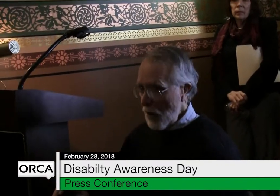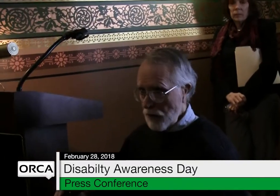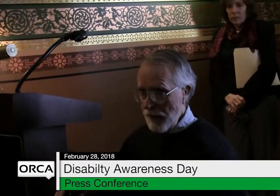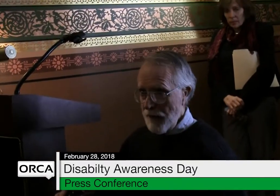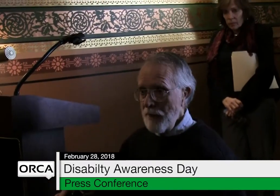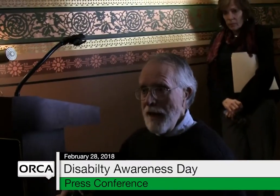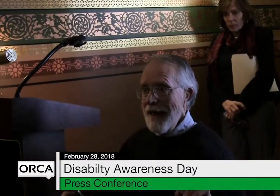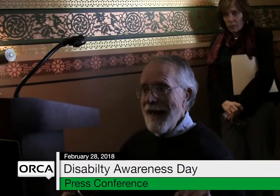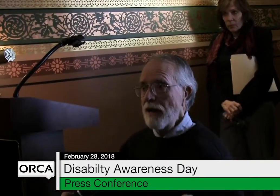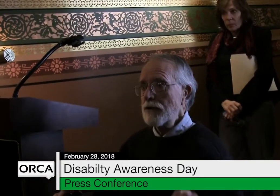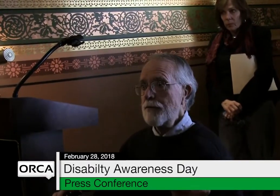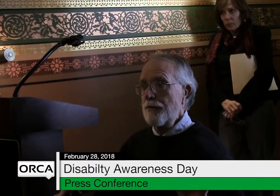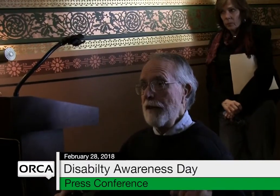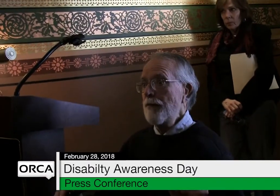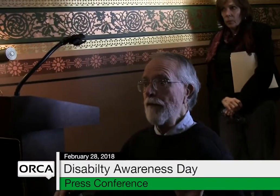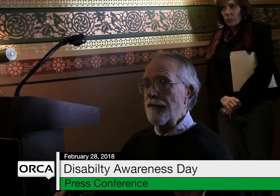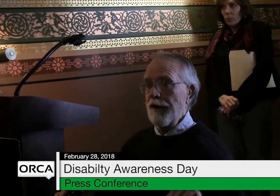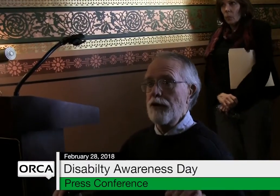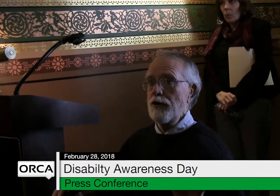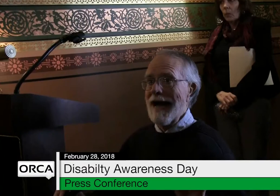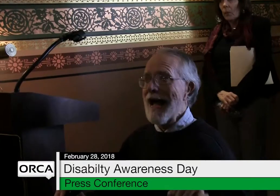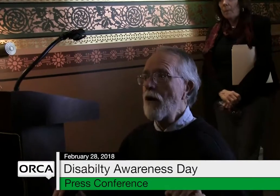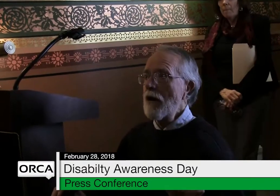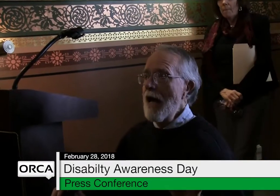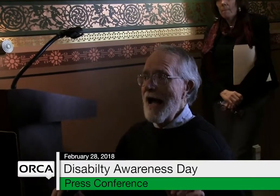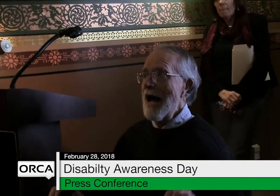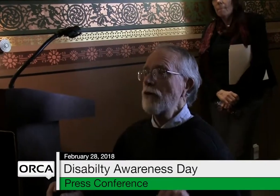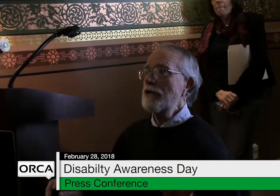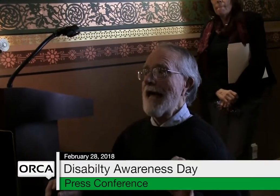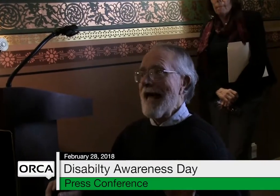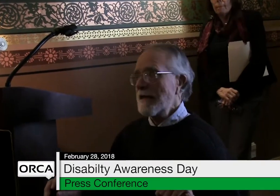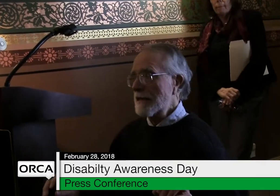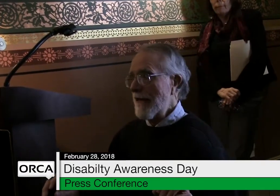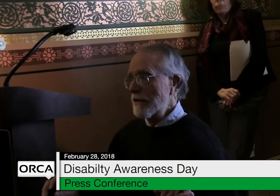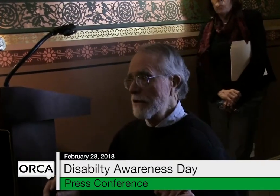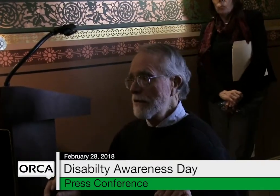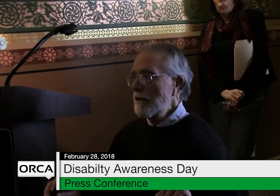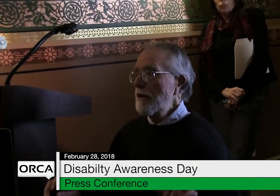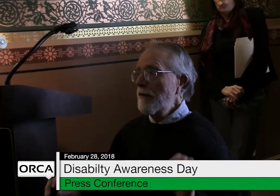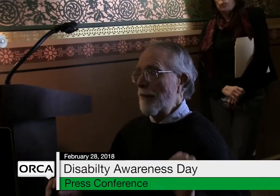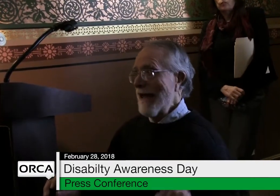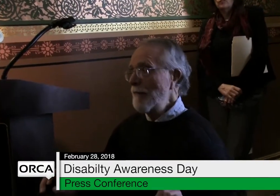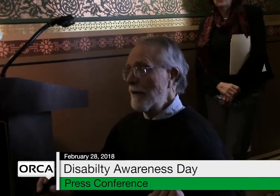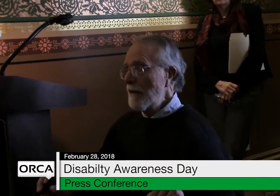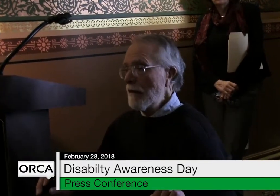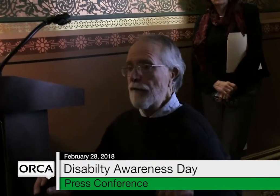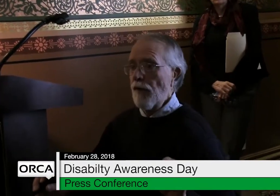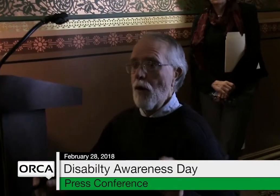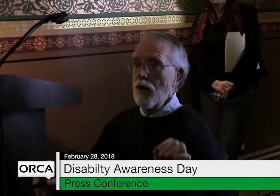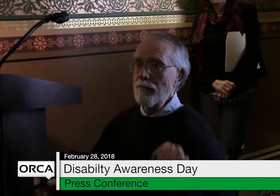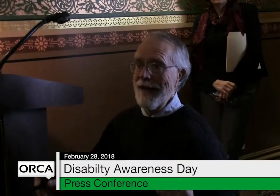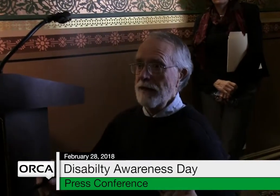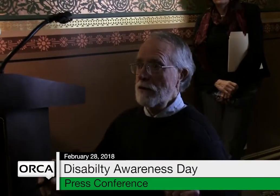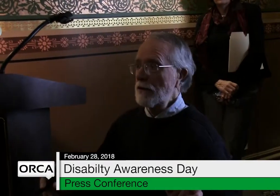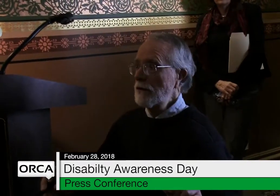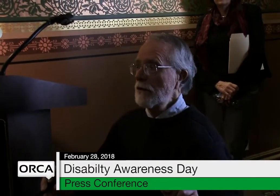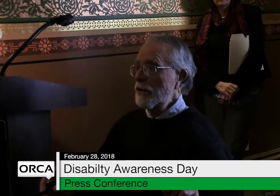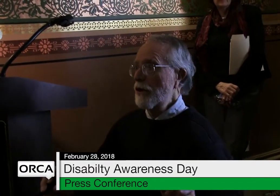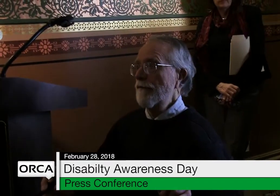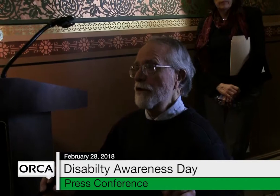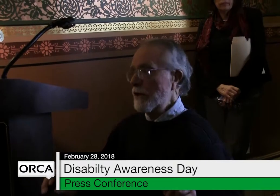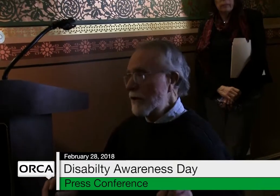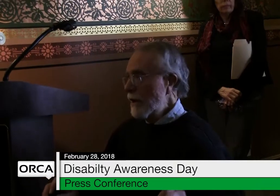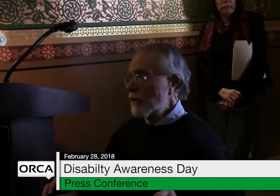that program helps people figure out how to access payment for medical